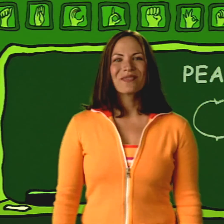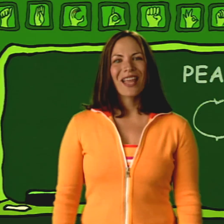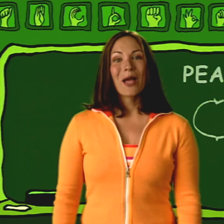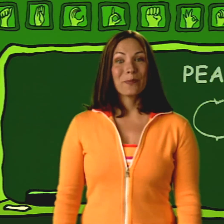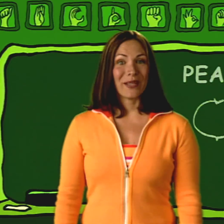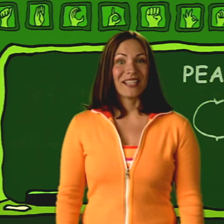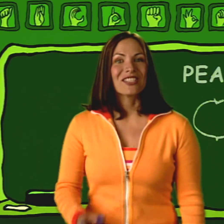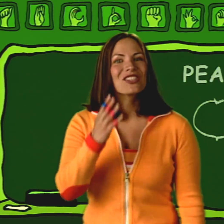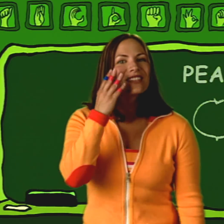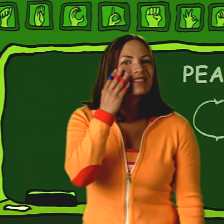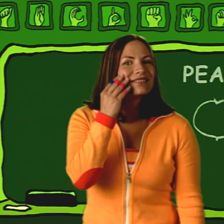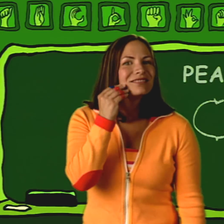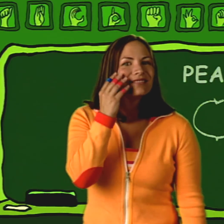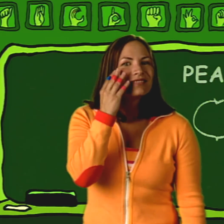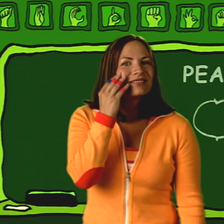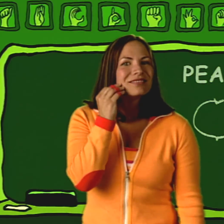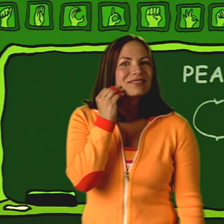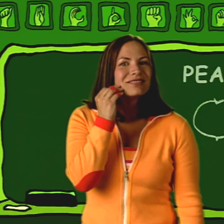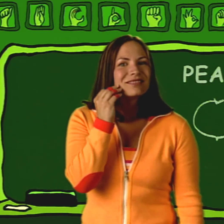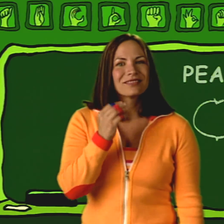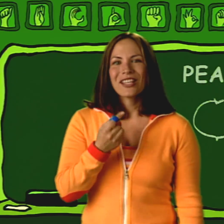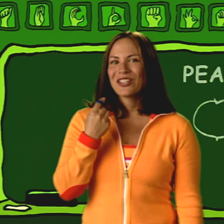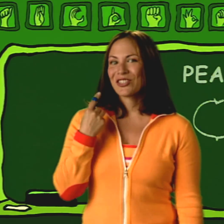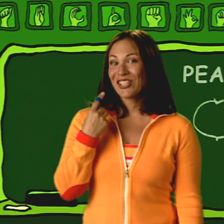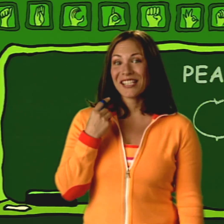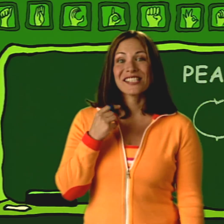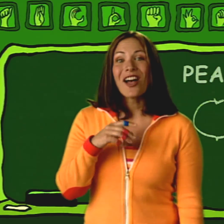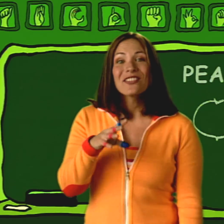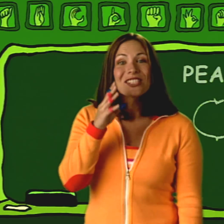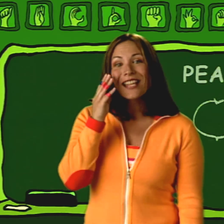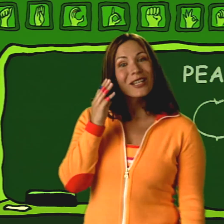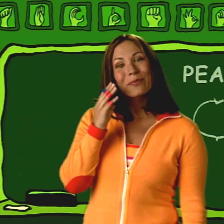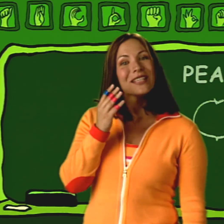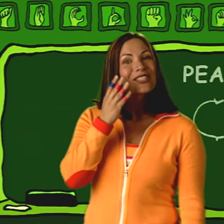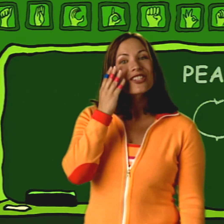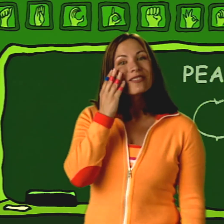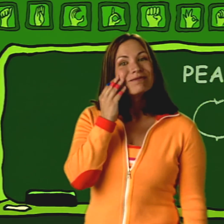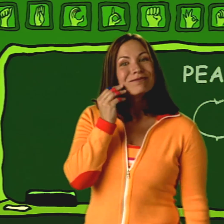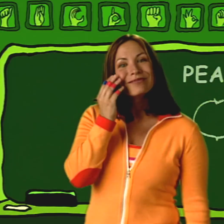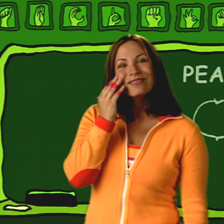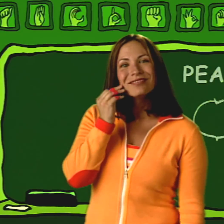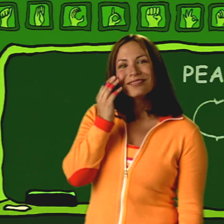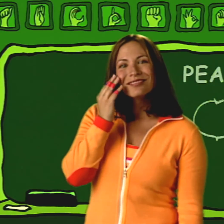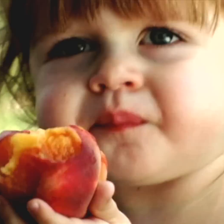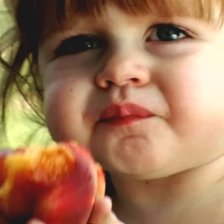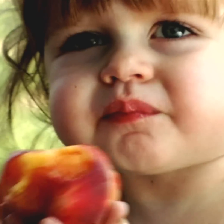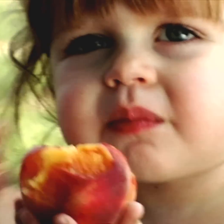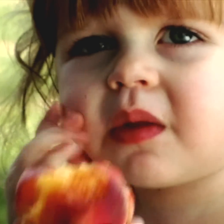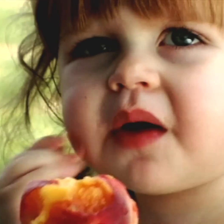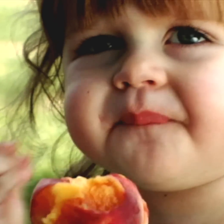Peach. Peach. Your cheek is soft just like a peach. Peach.